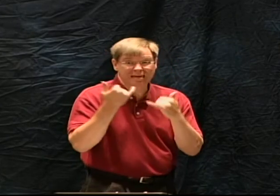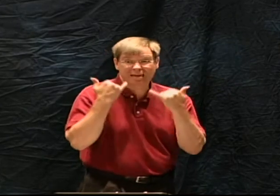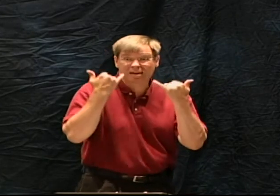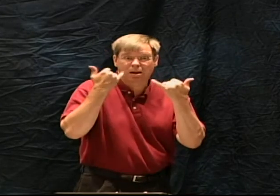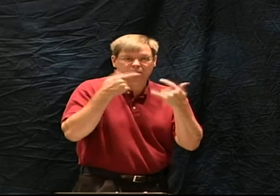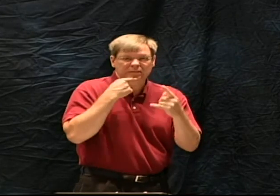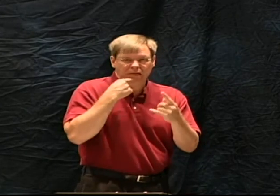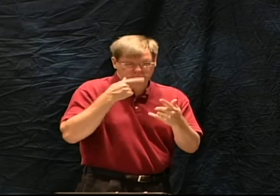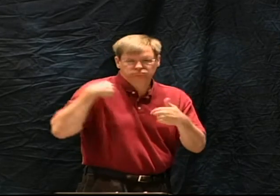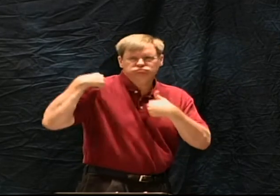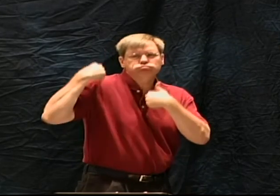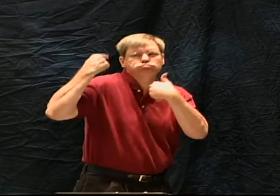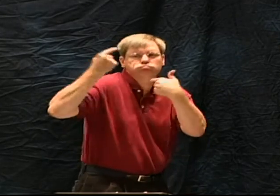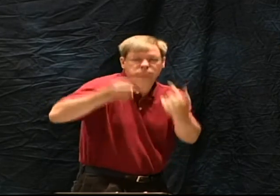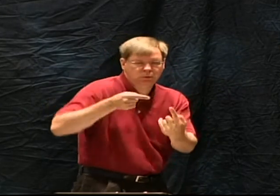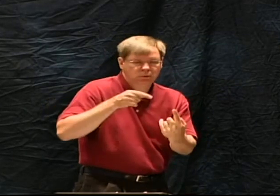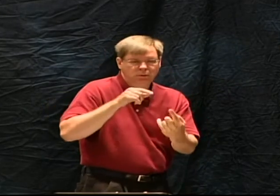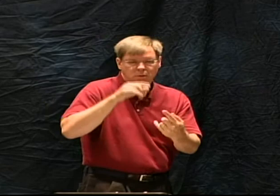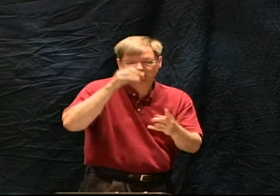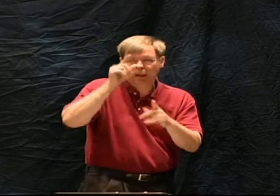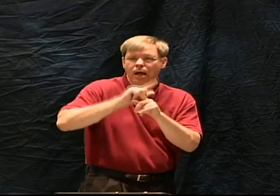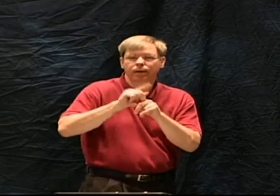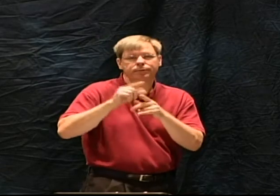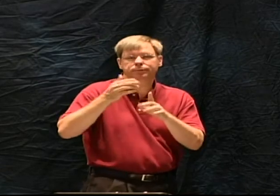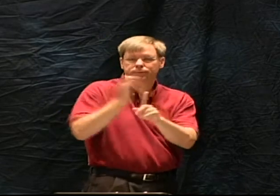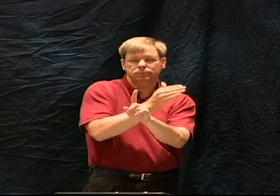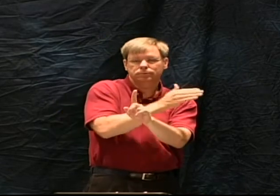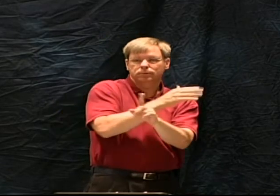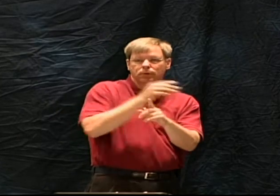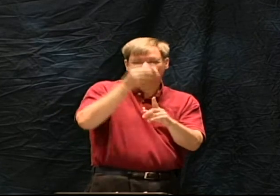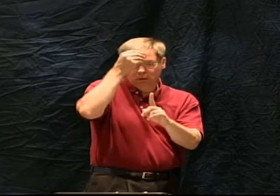by the prophets now it's saying in these last days